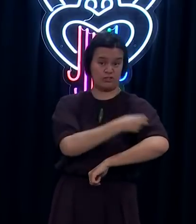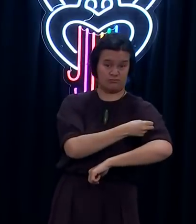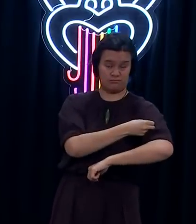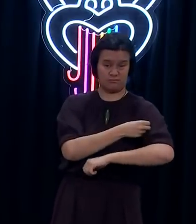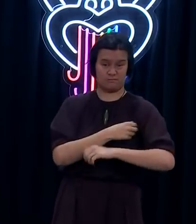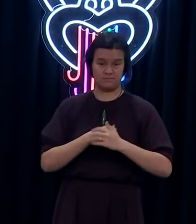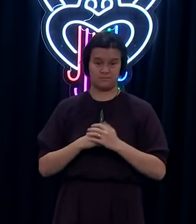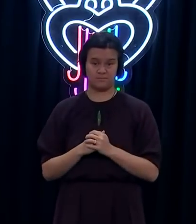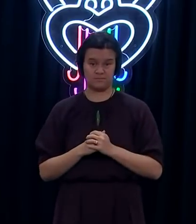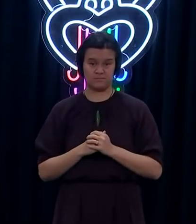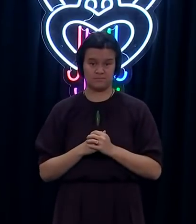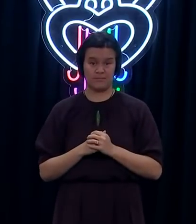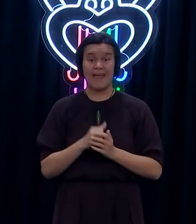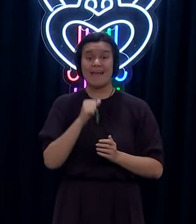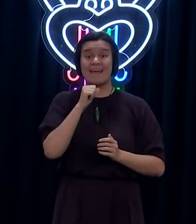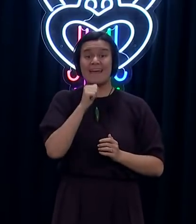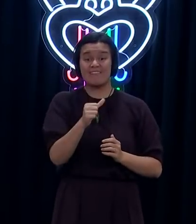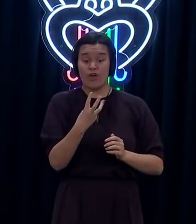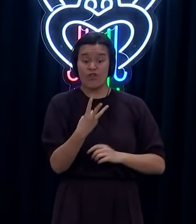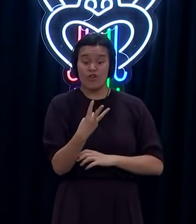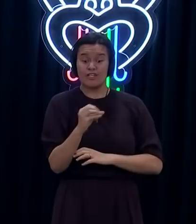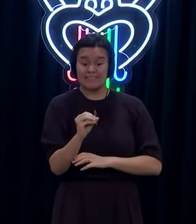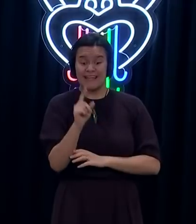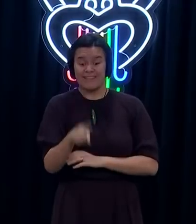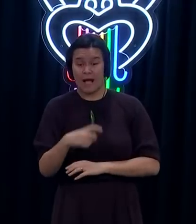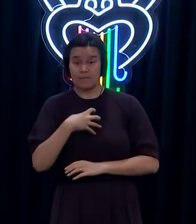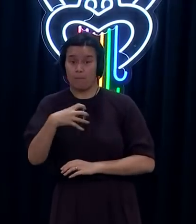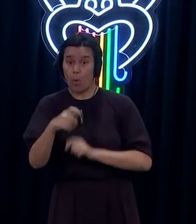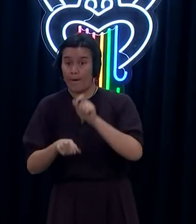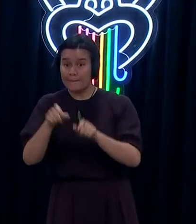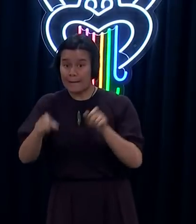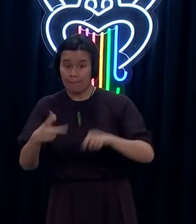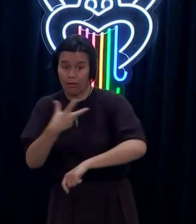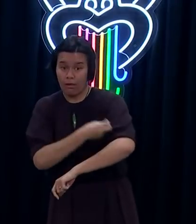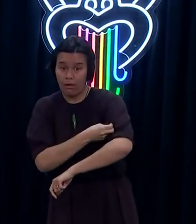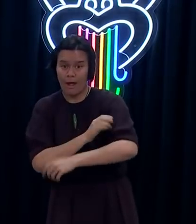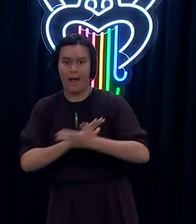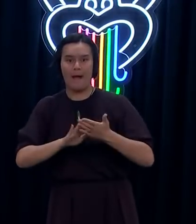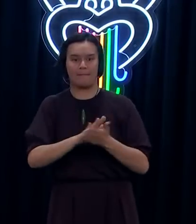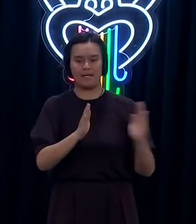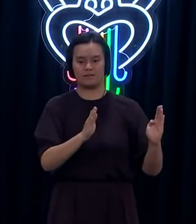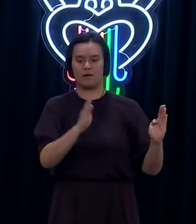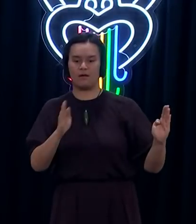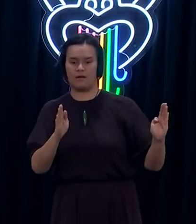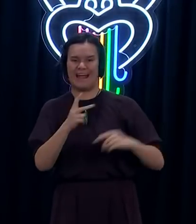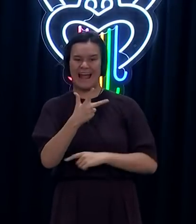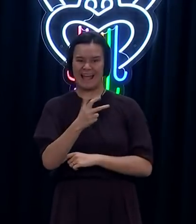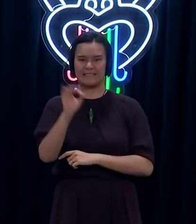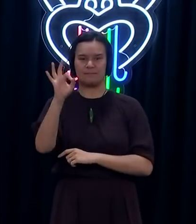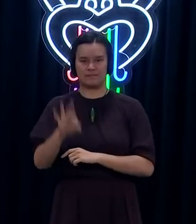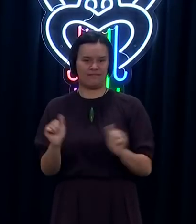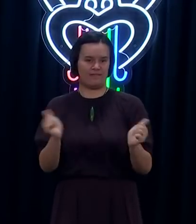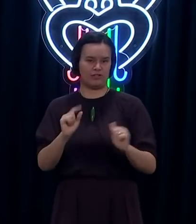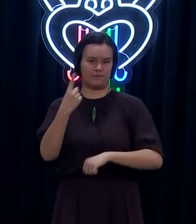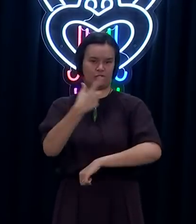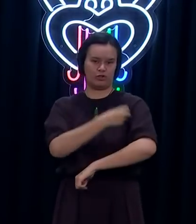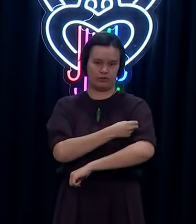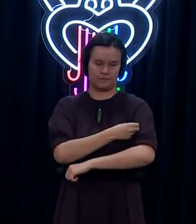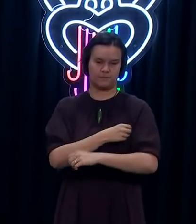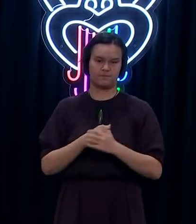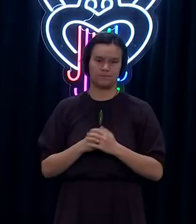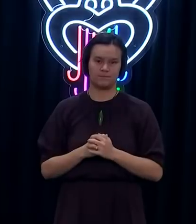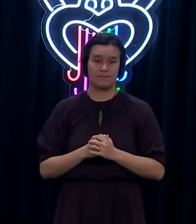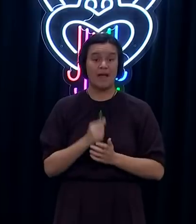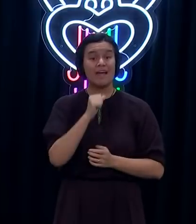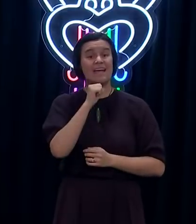people in the city reaches 80% of first doses. But every unvaccinated person opens up the potential for a new